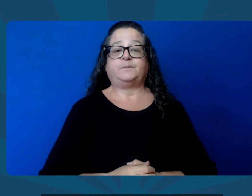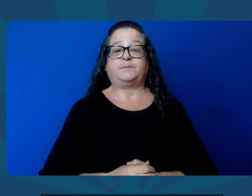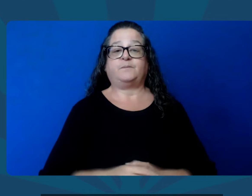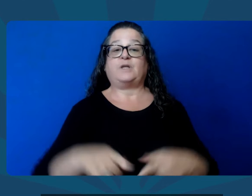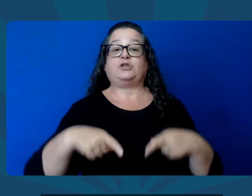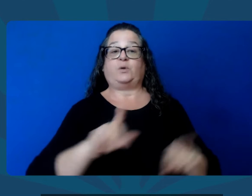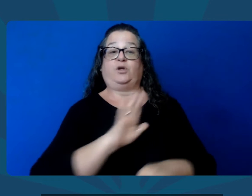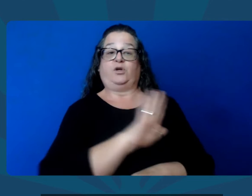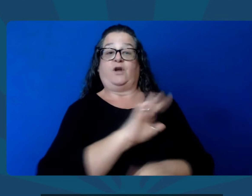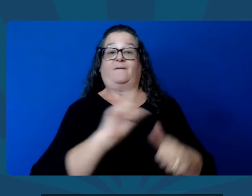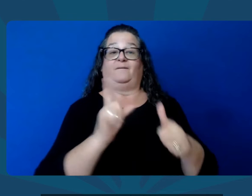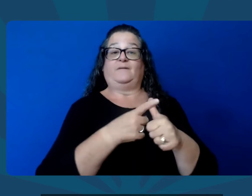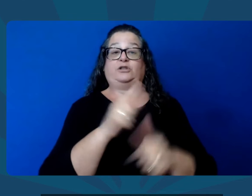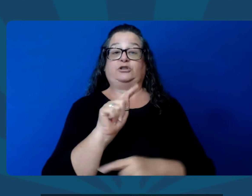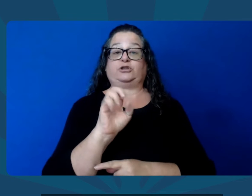achievement.